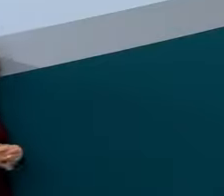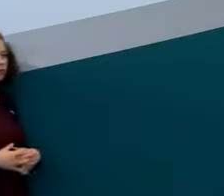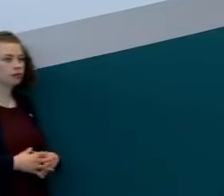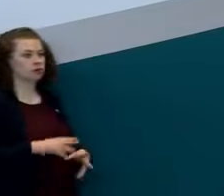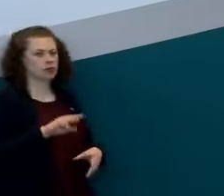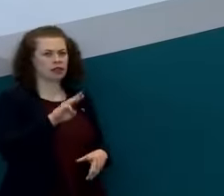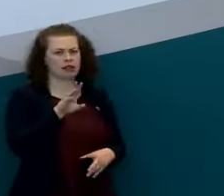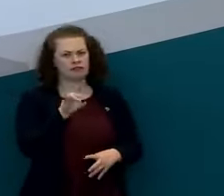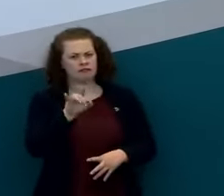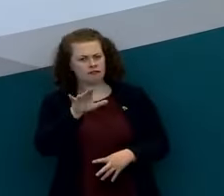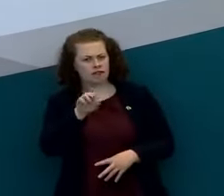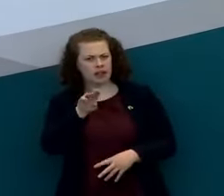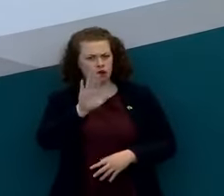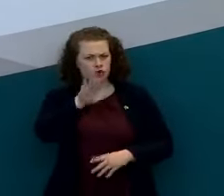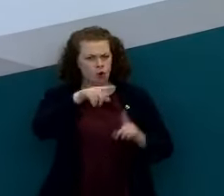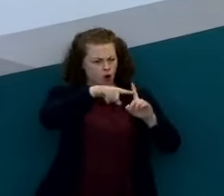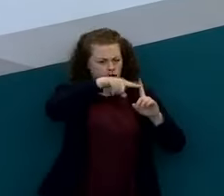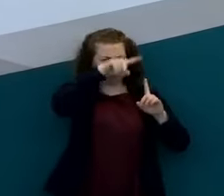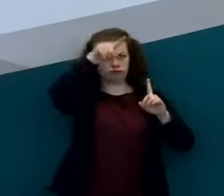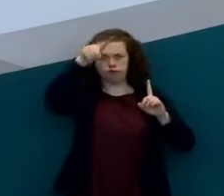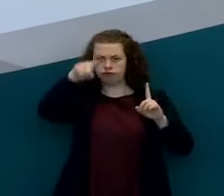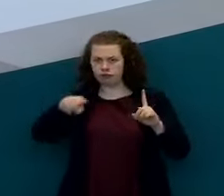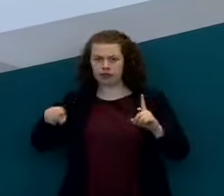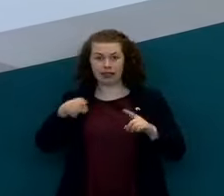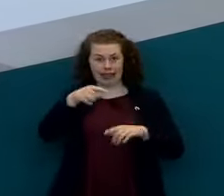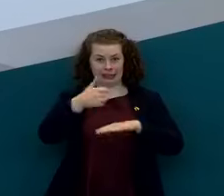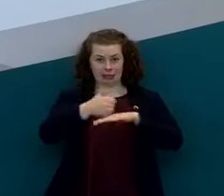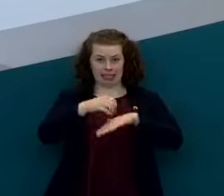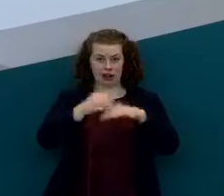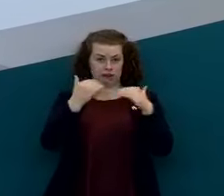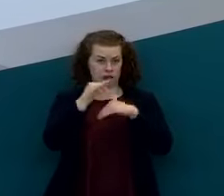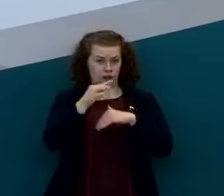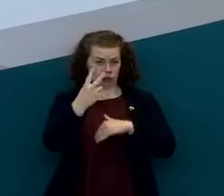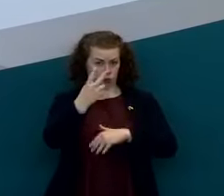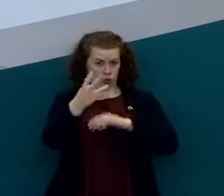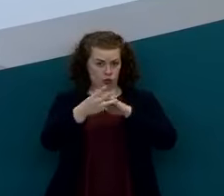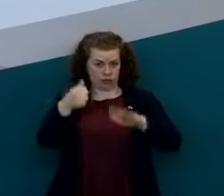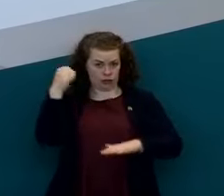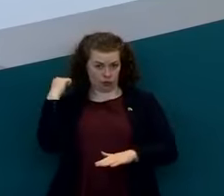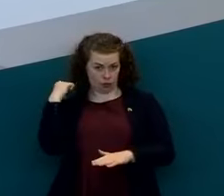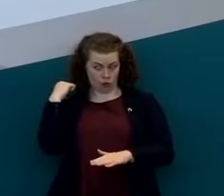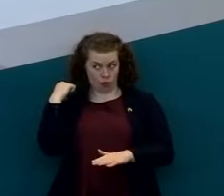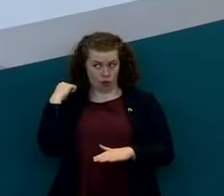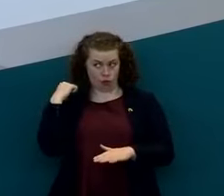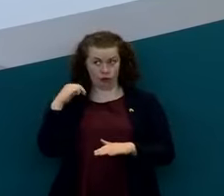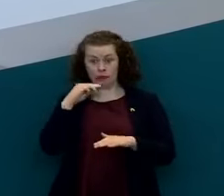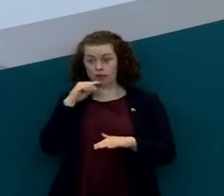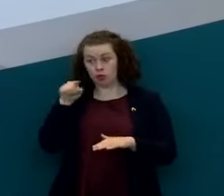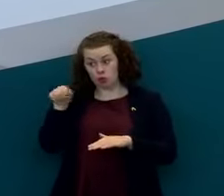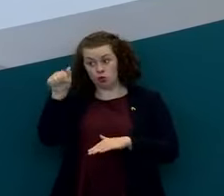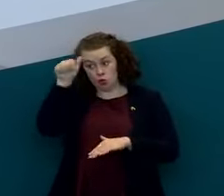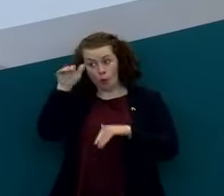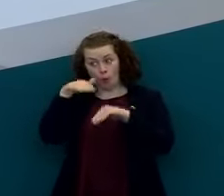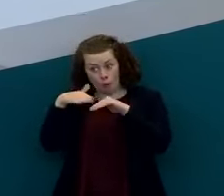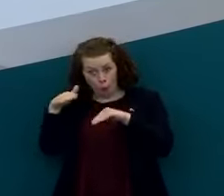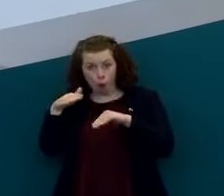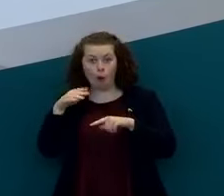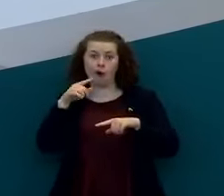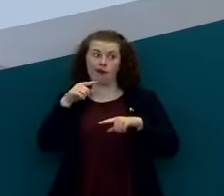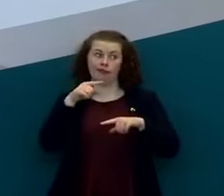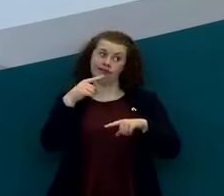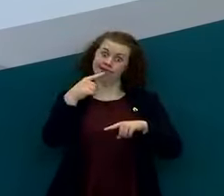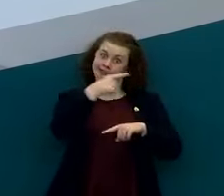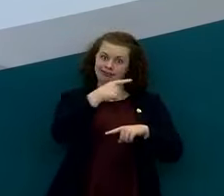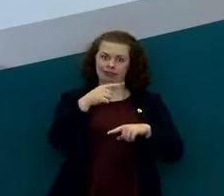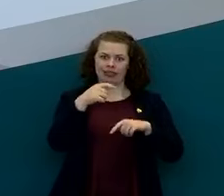it's based on analysis done two weeks ago so you know a lot more than that graph uh and i noticed